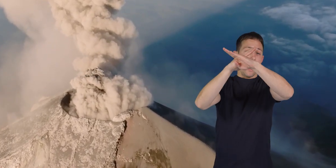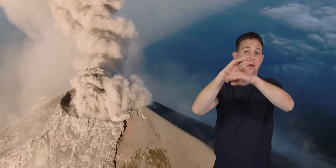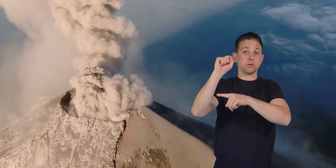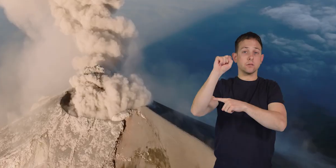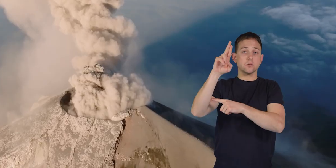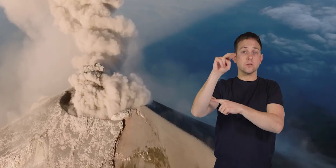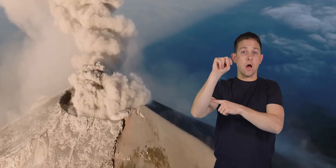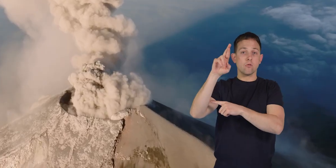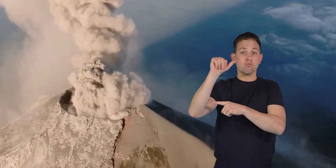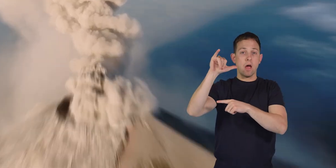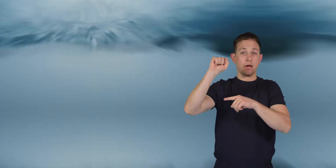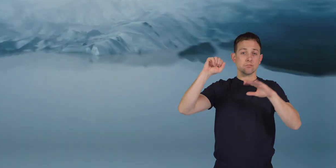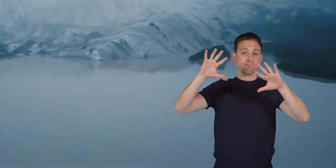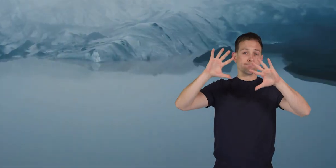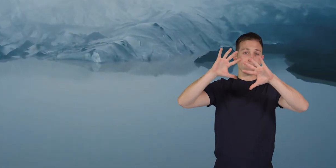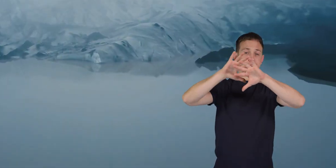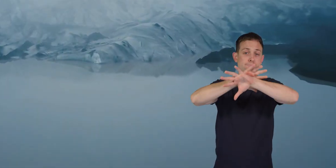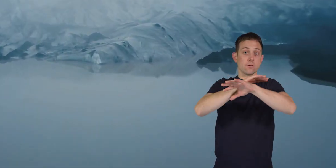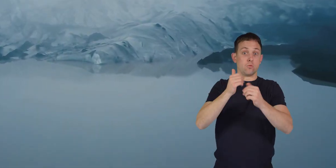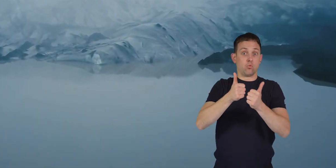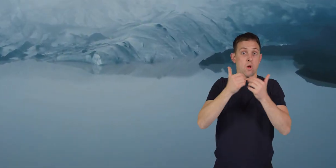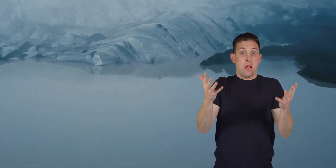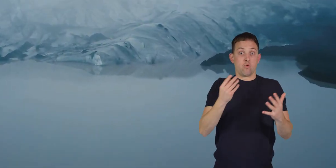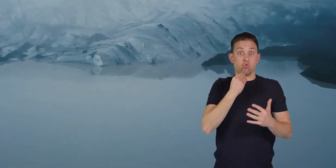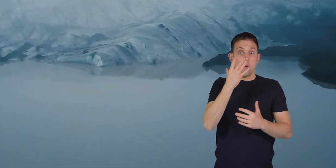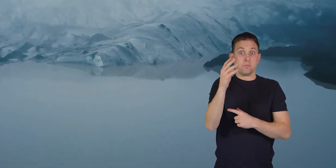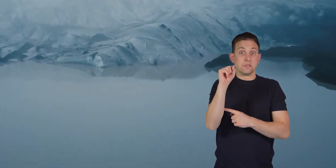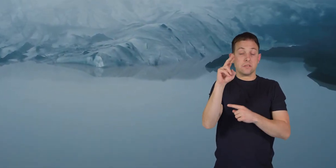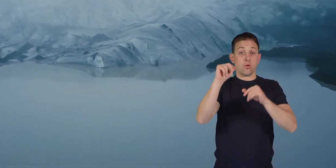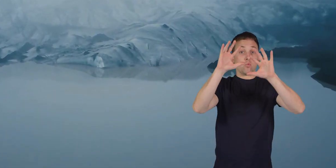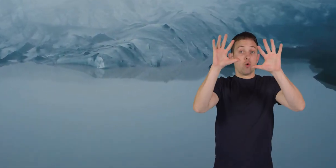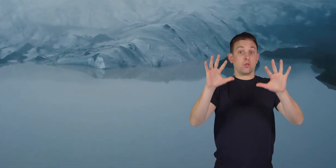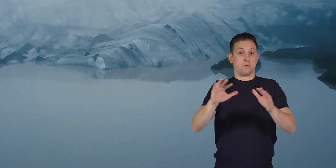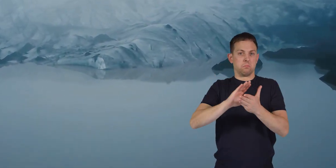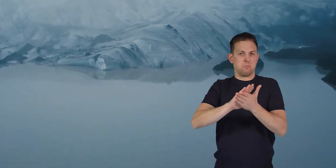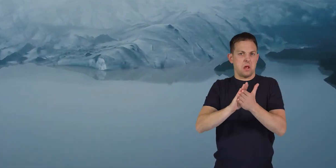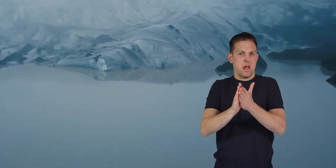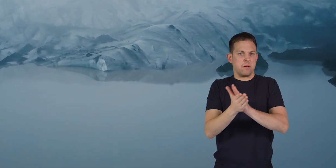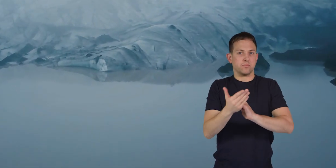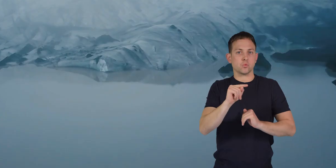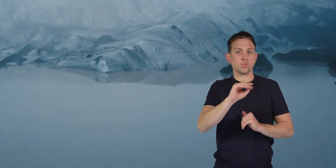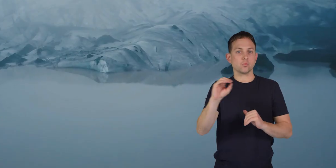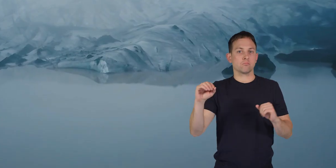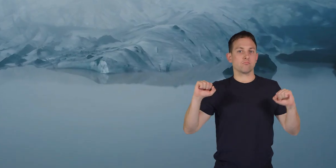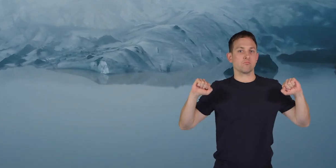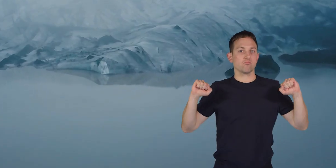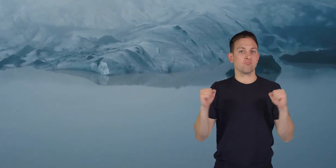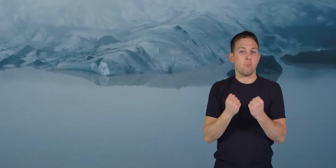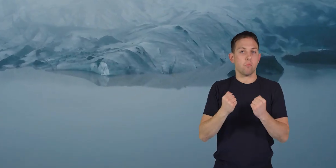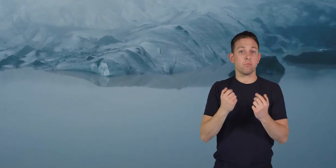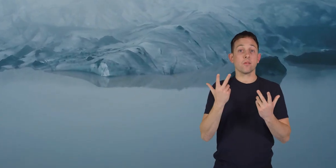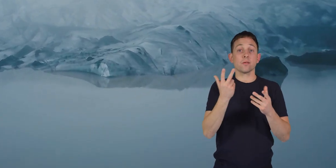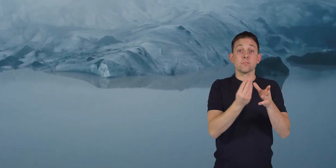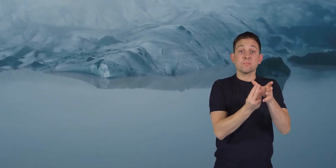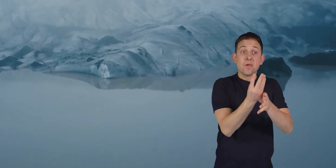sun's rays. Without the warmth of the sun, the climate became too cold. Species of plants,